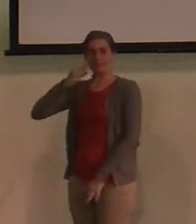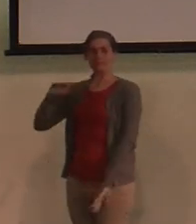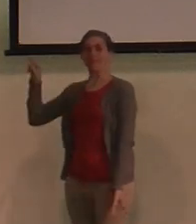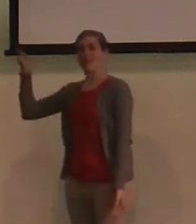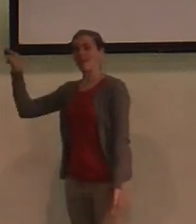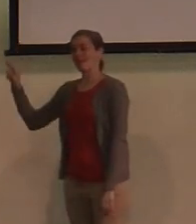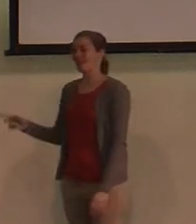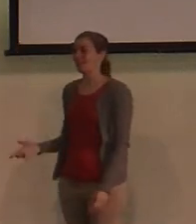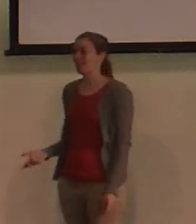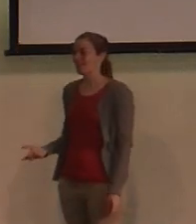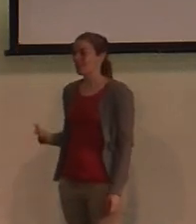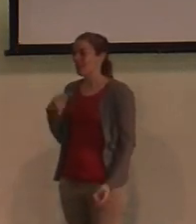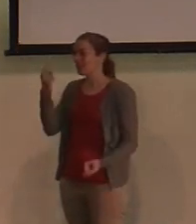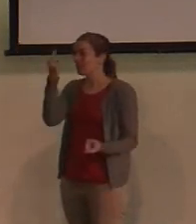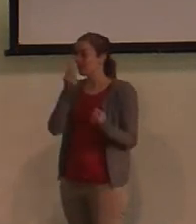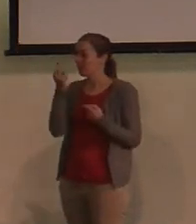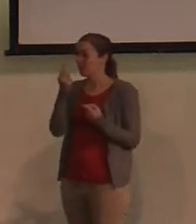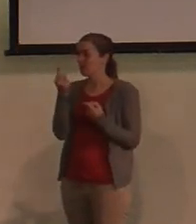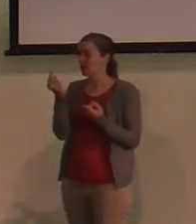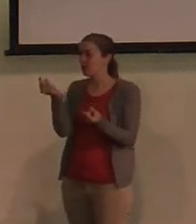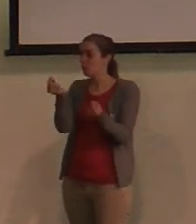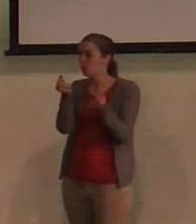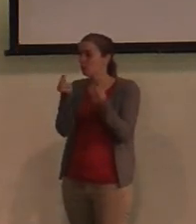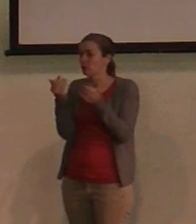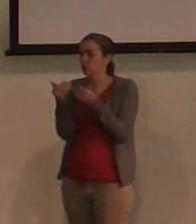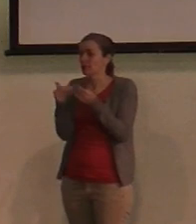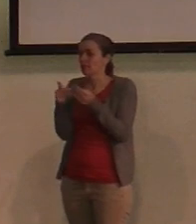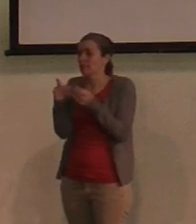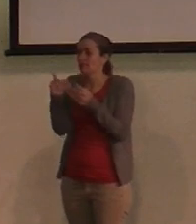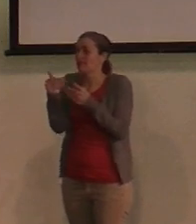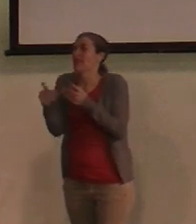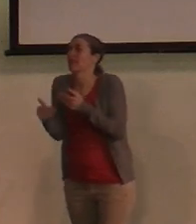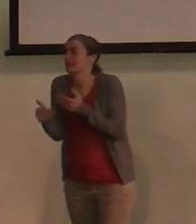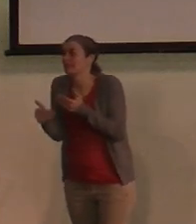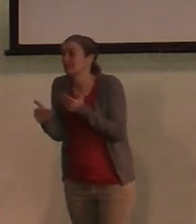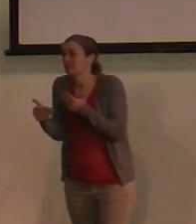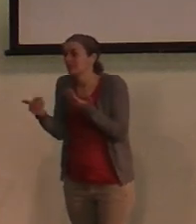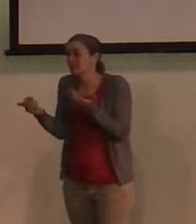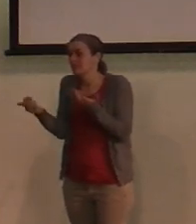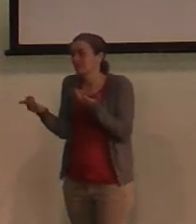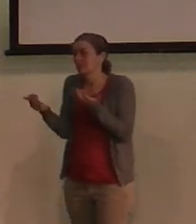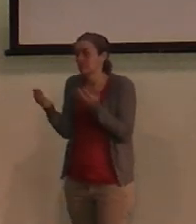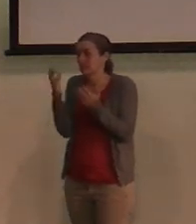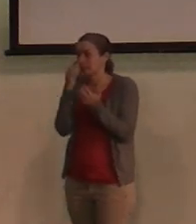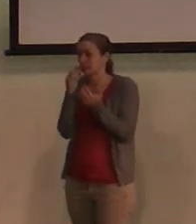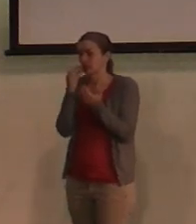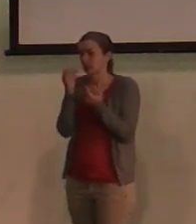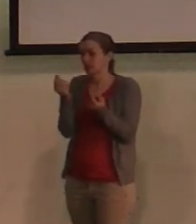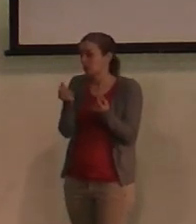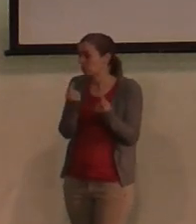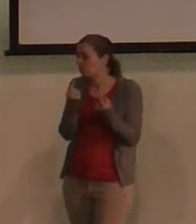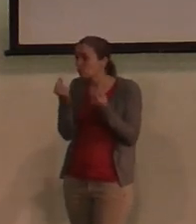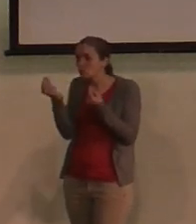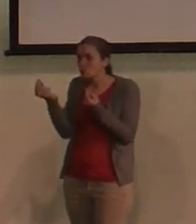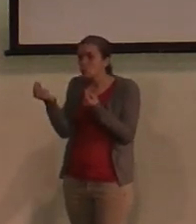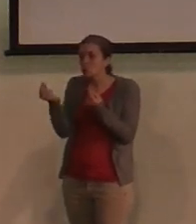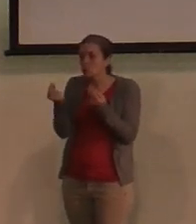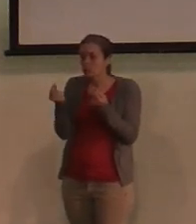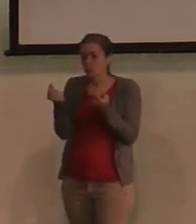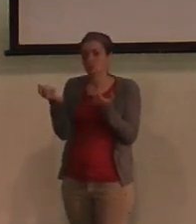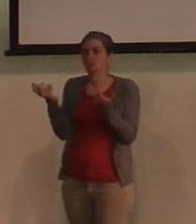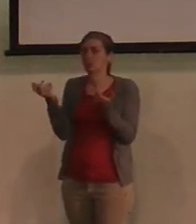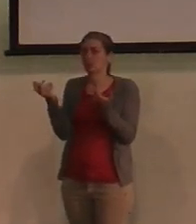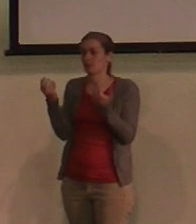But I've been thinking about, well, what do you do from here? What do you do with that experience, especially with the